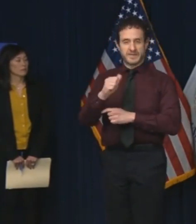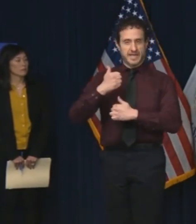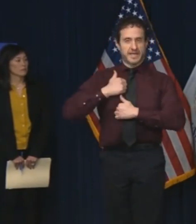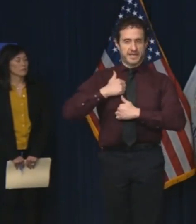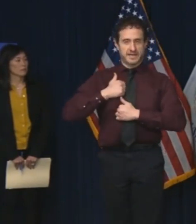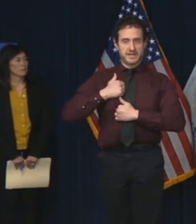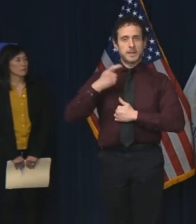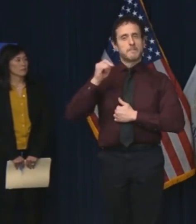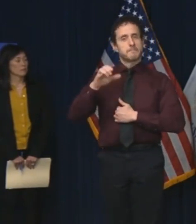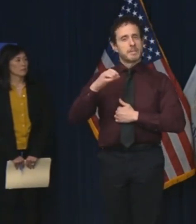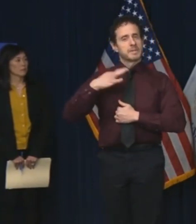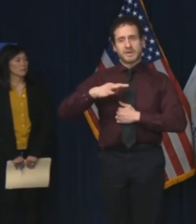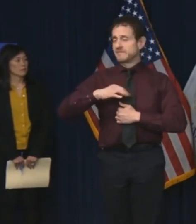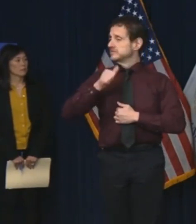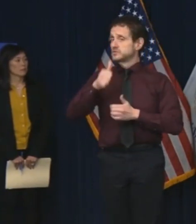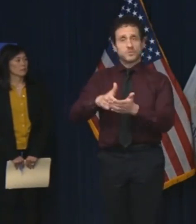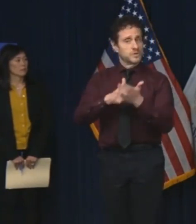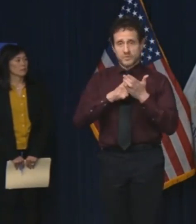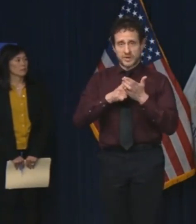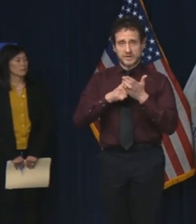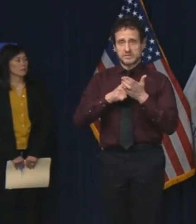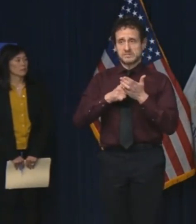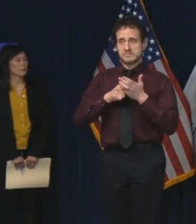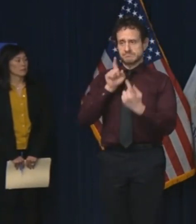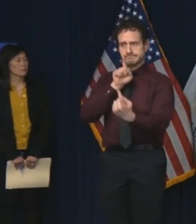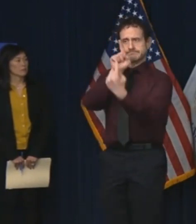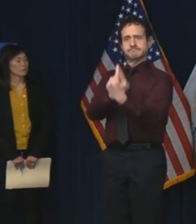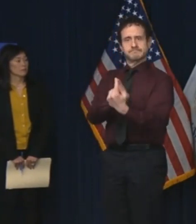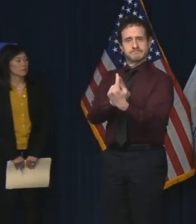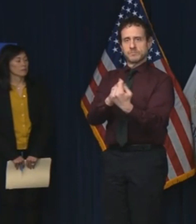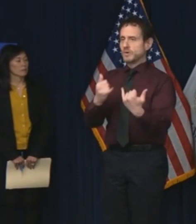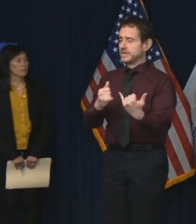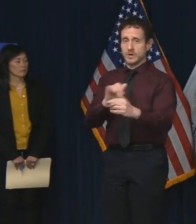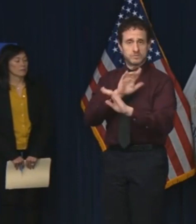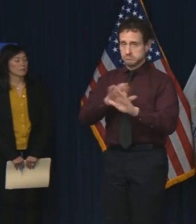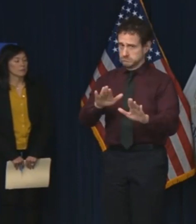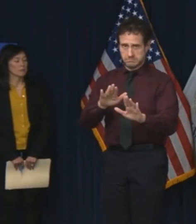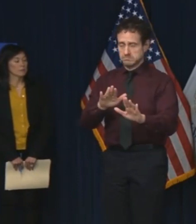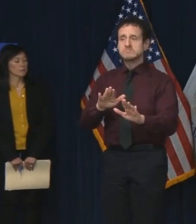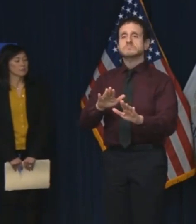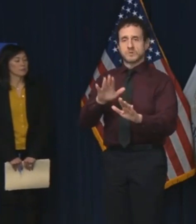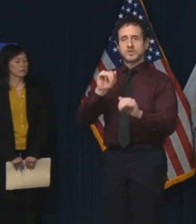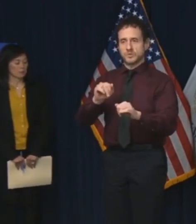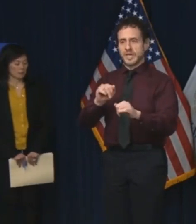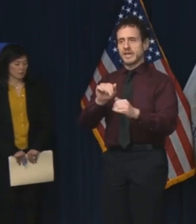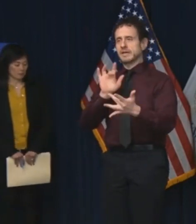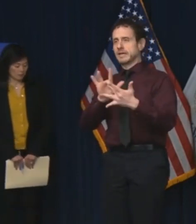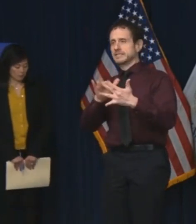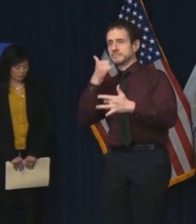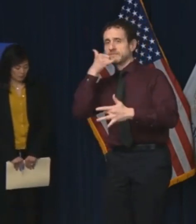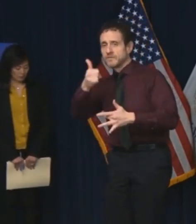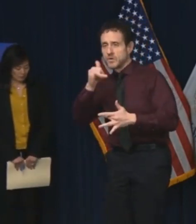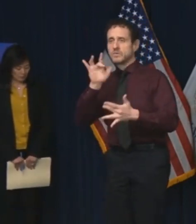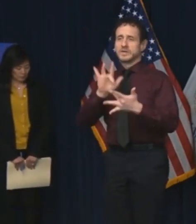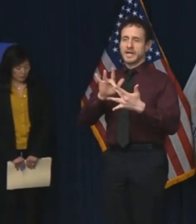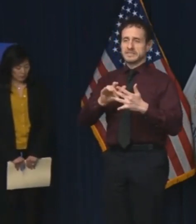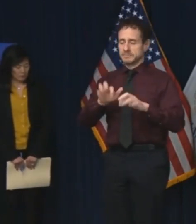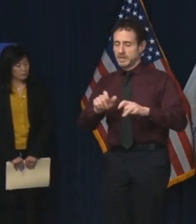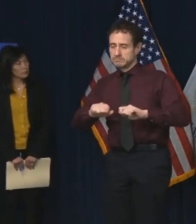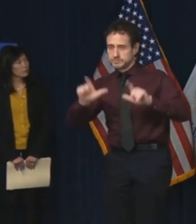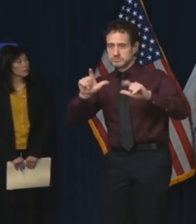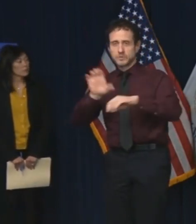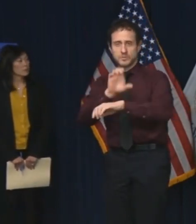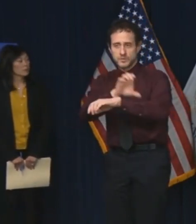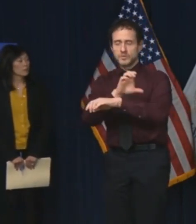that require face-to-face appointments in the office at this time. We're working to increase access to services